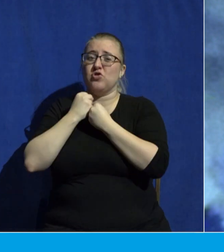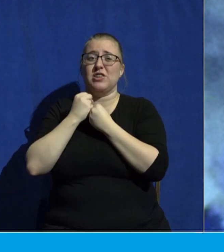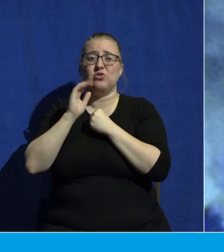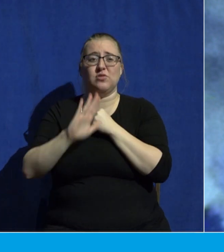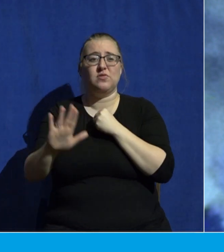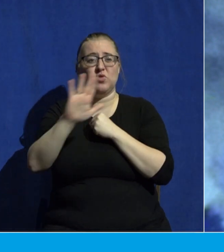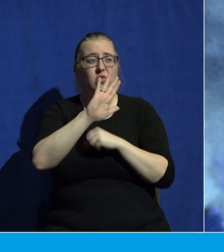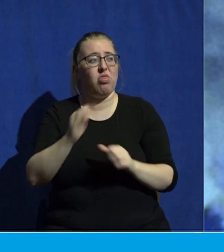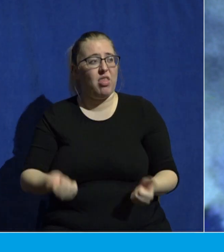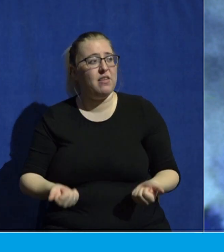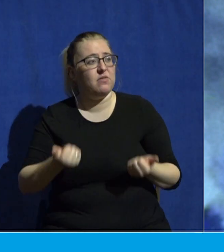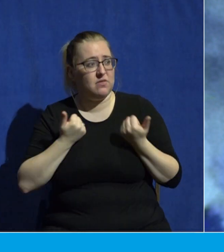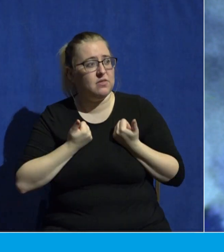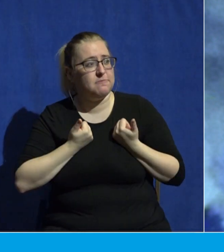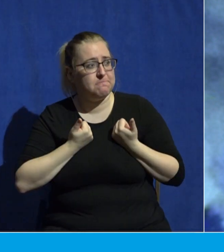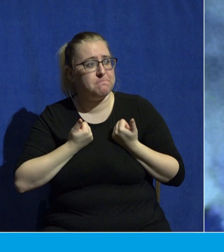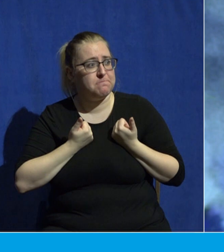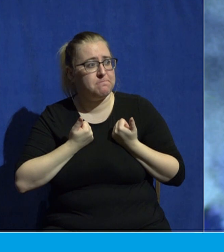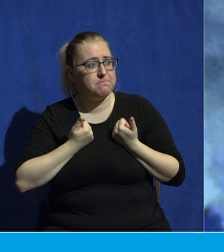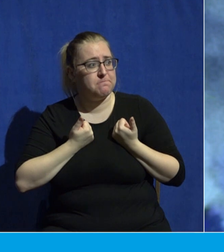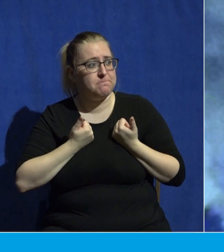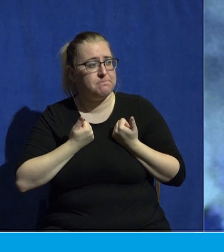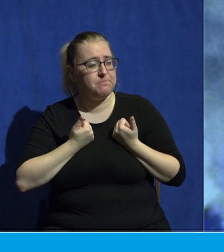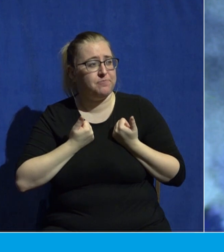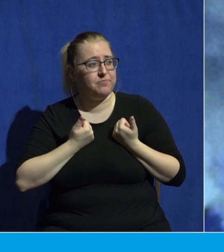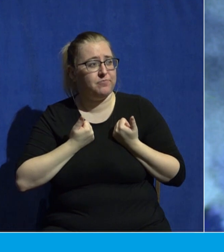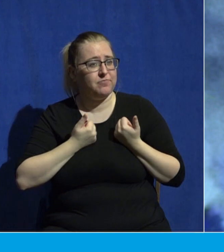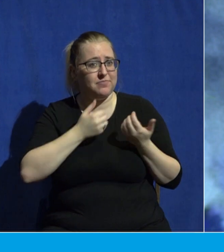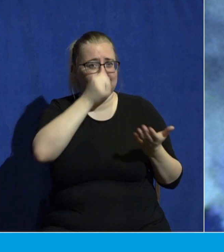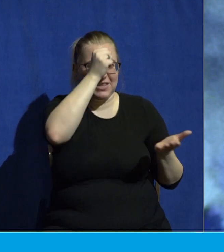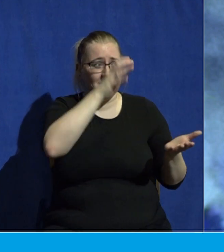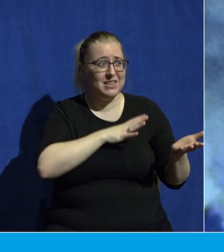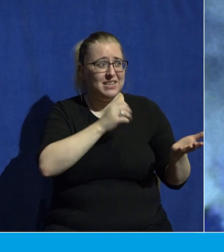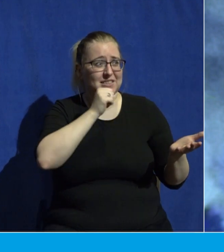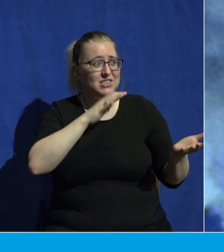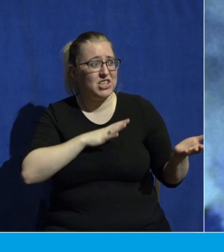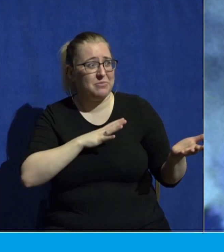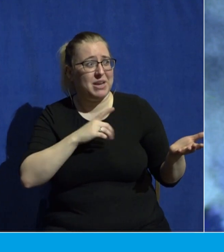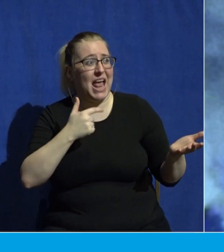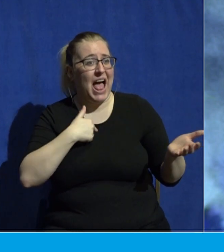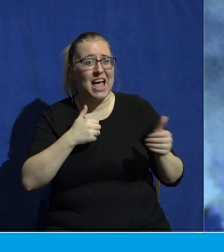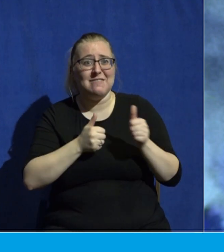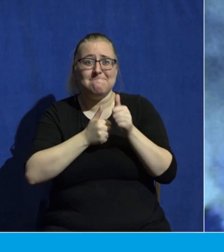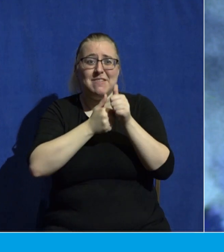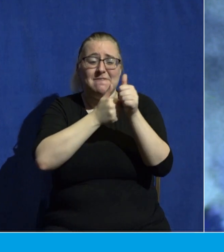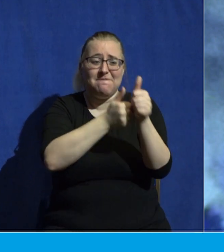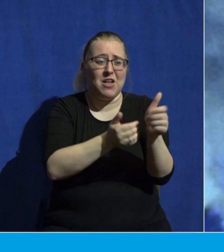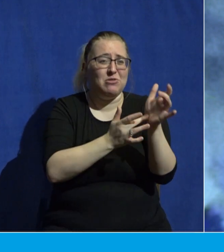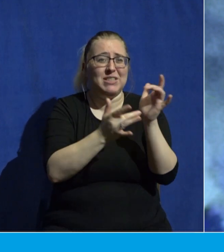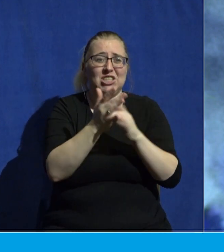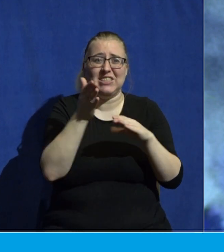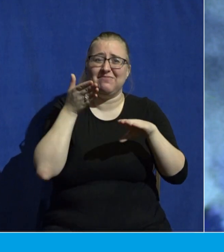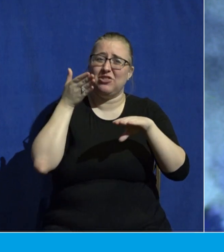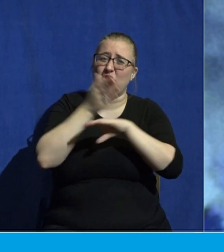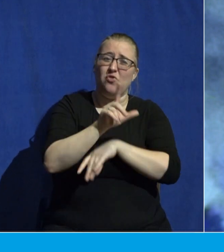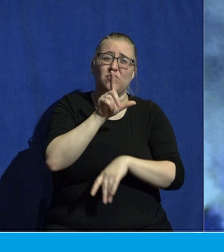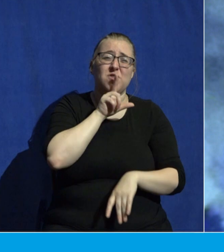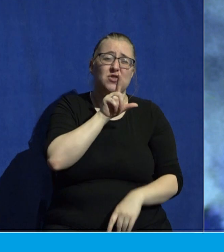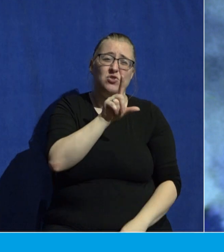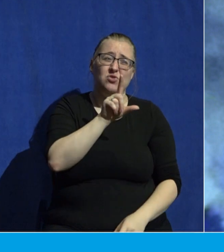life. And ladies and gentlemen, I have been following him for over 20 years now and he is greater